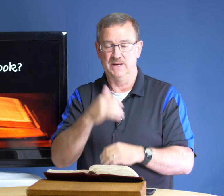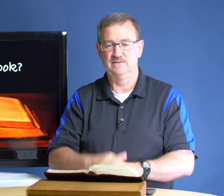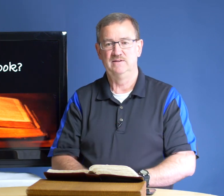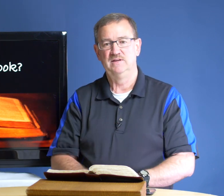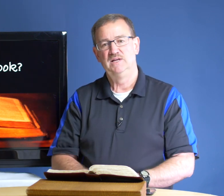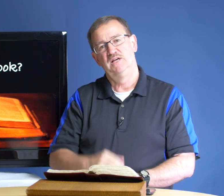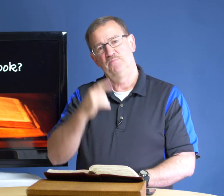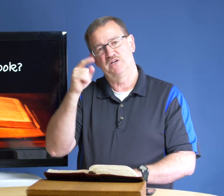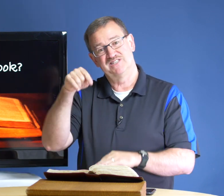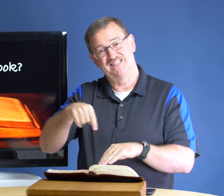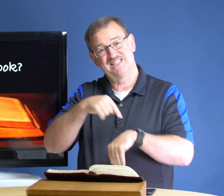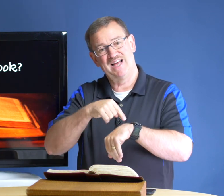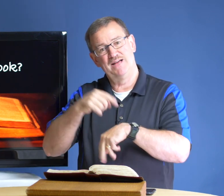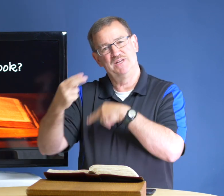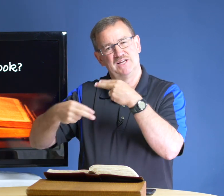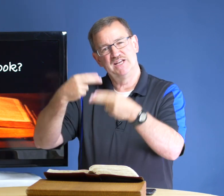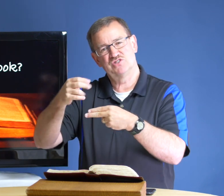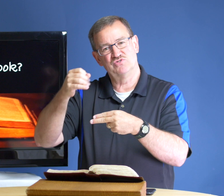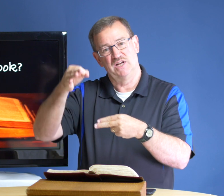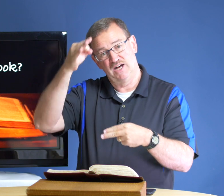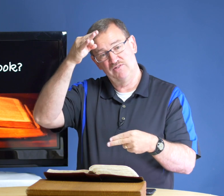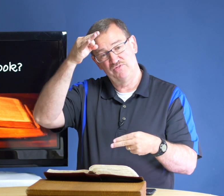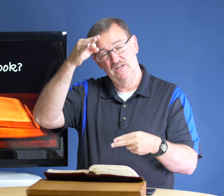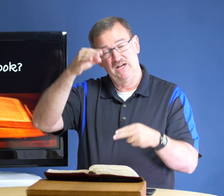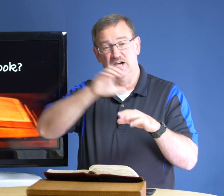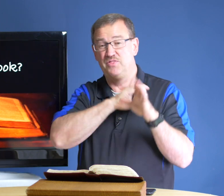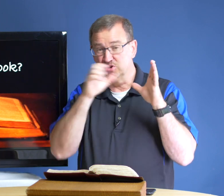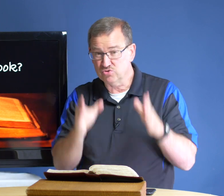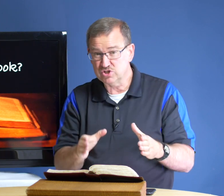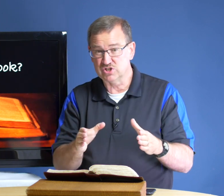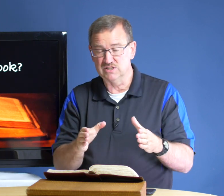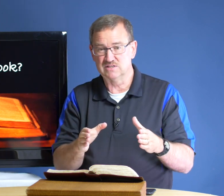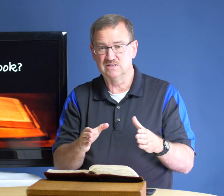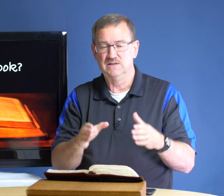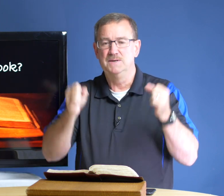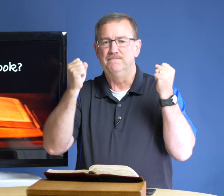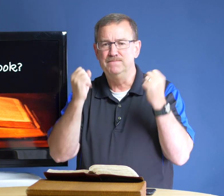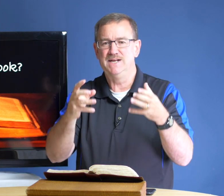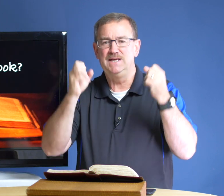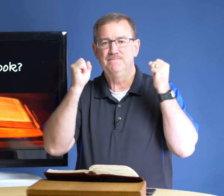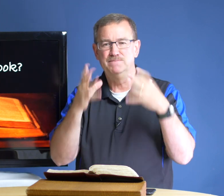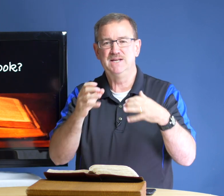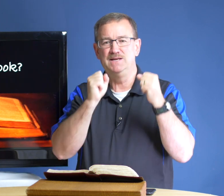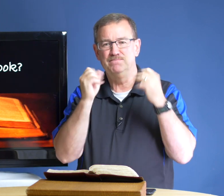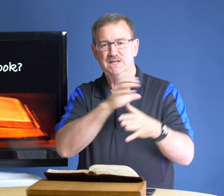because at this time in the history of uh the christians many many many